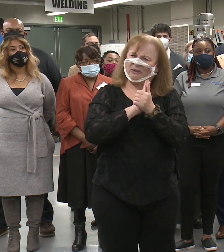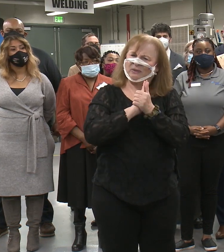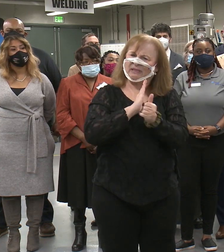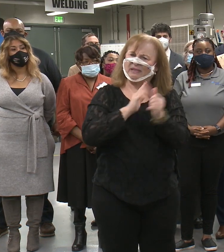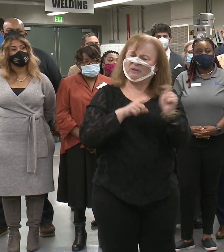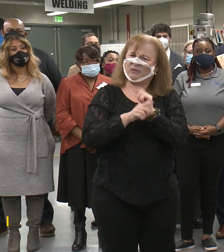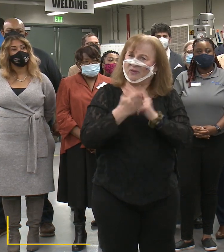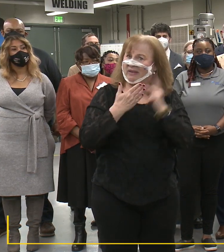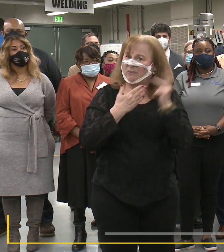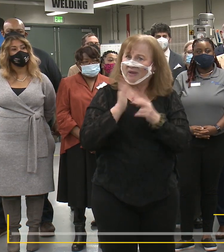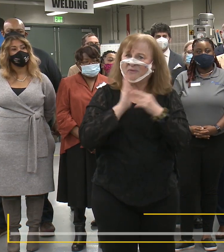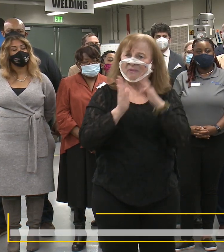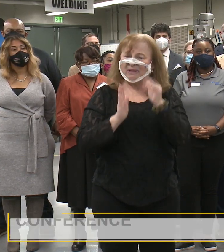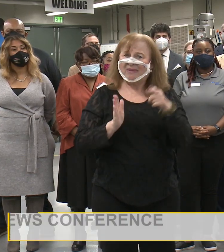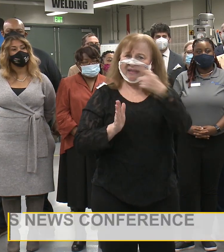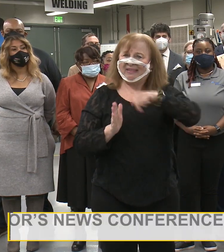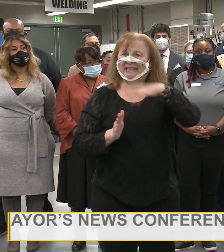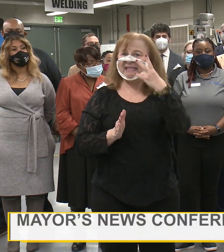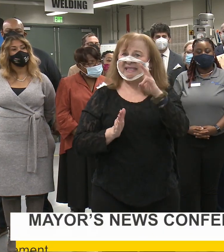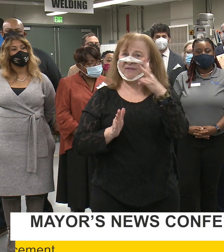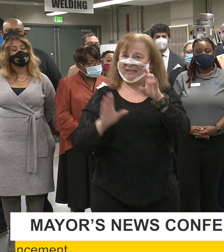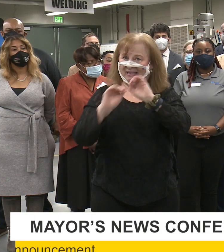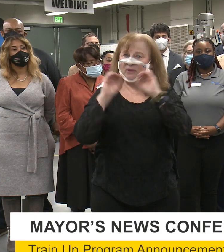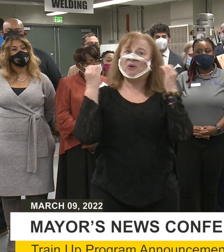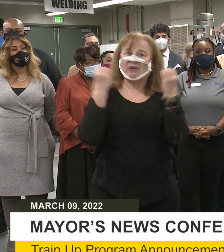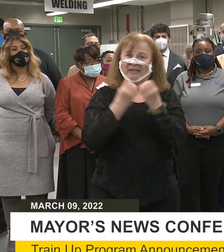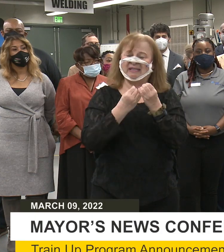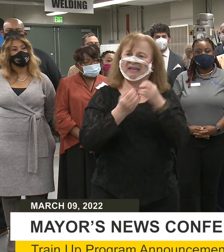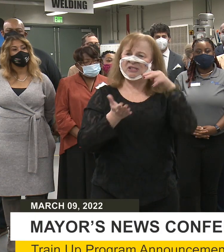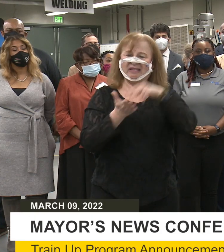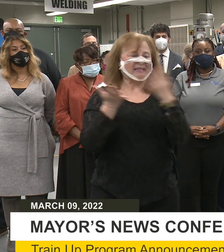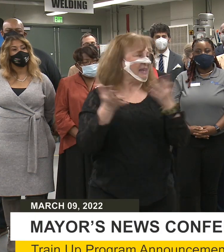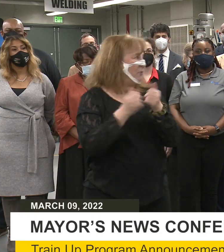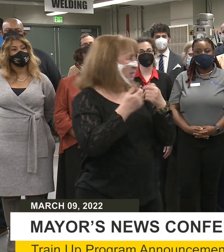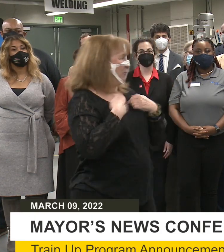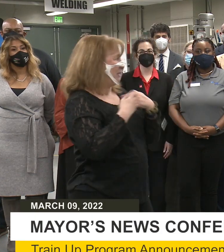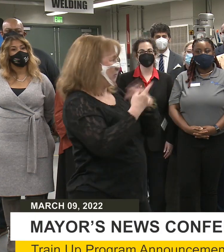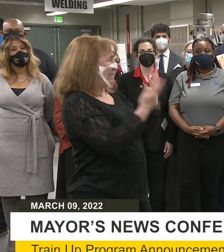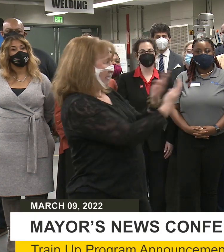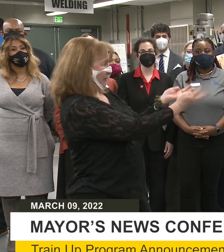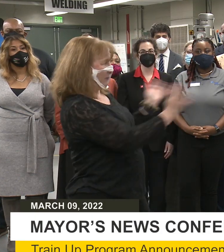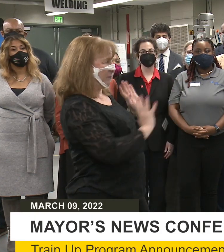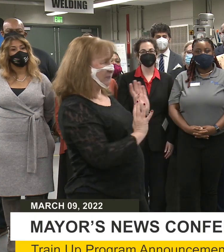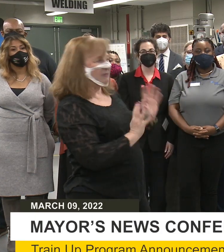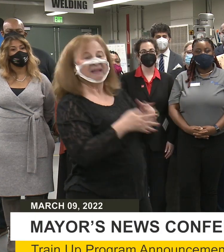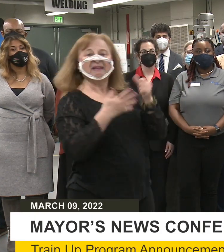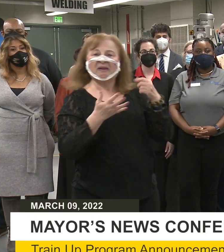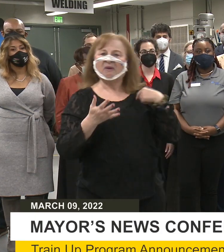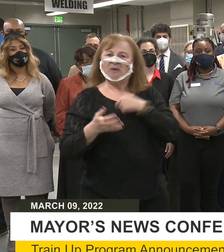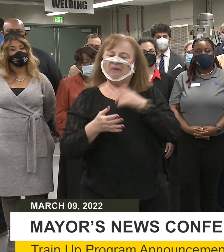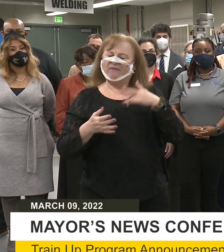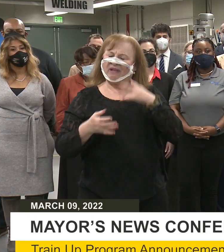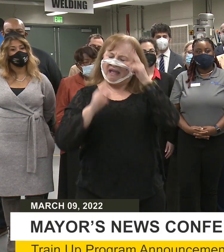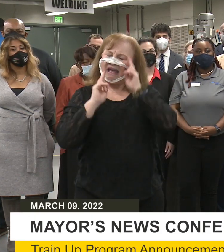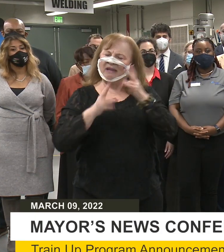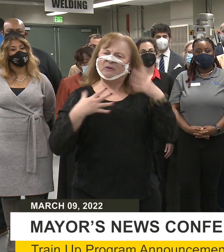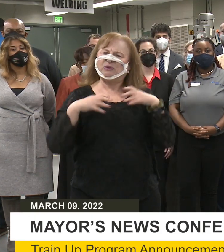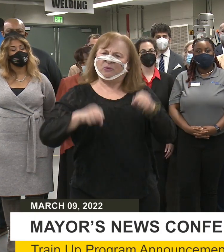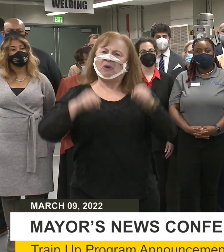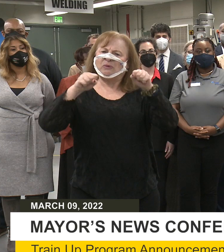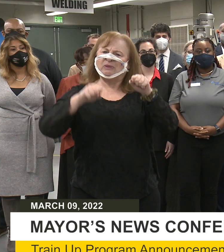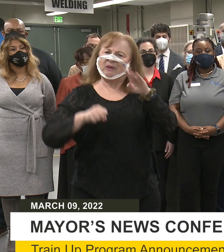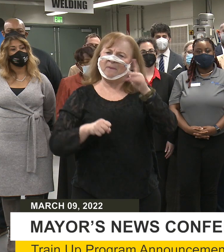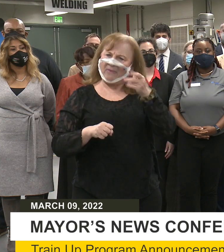programs represented by these 17 organizations that stand here with me today. So we are honored to host Mayor